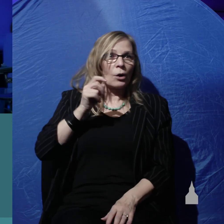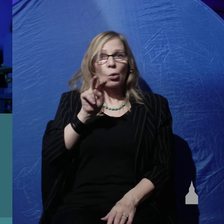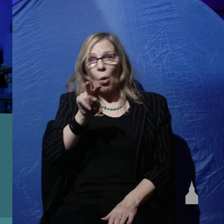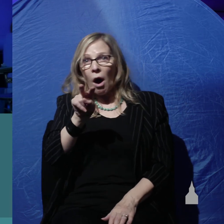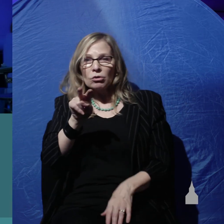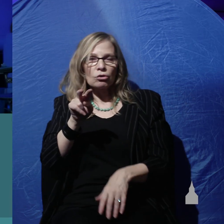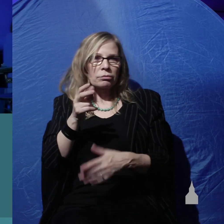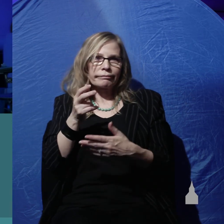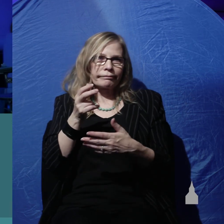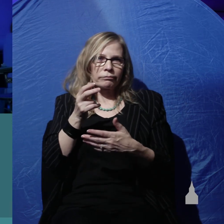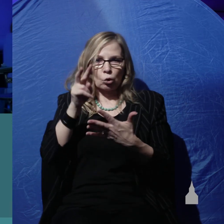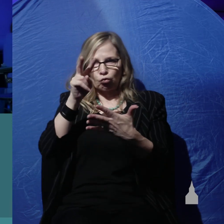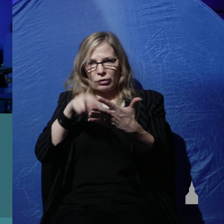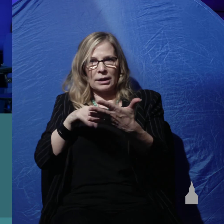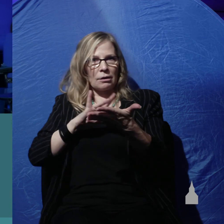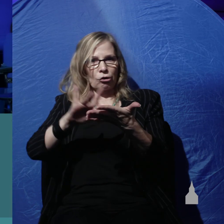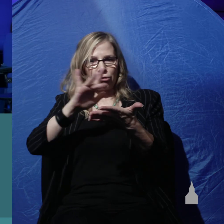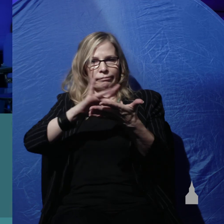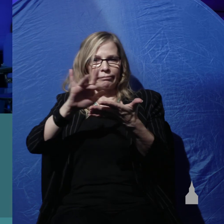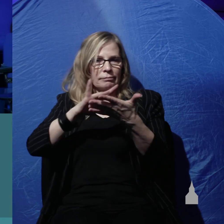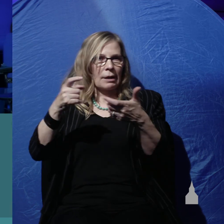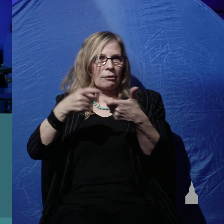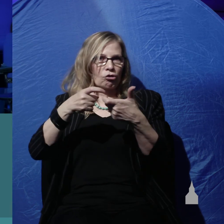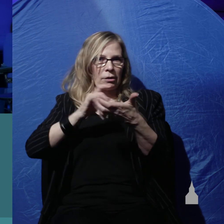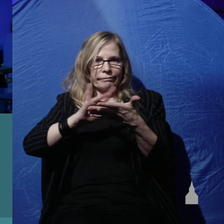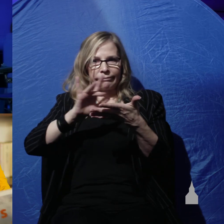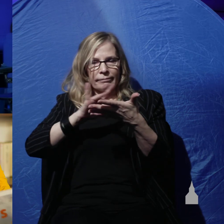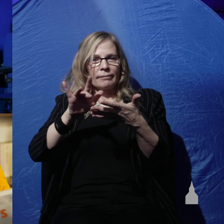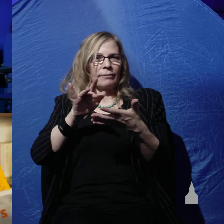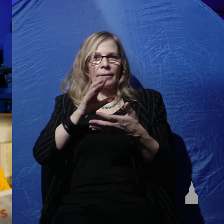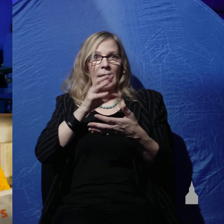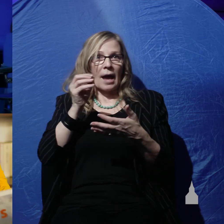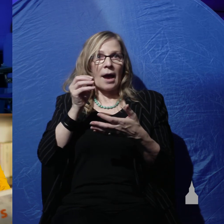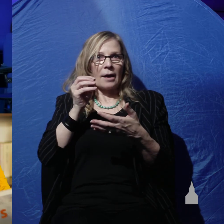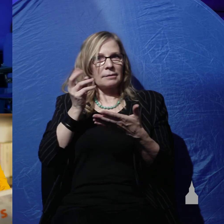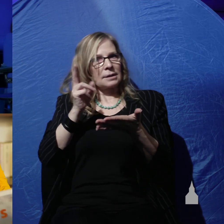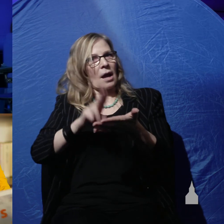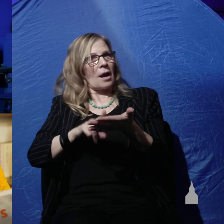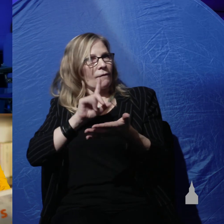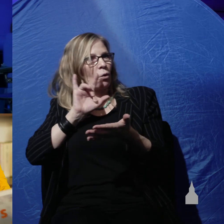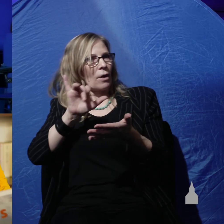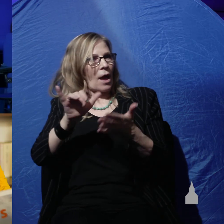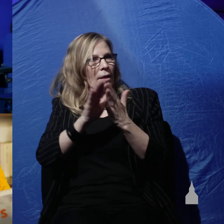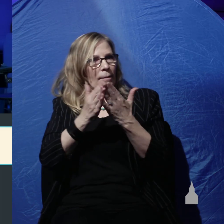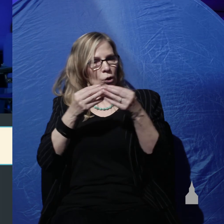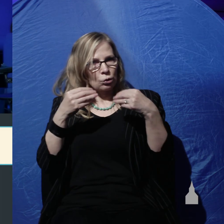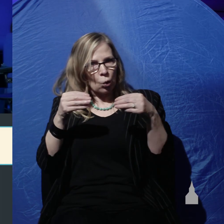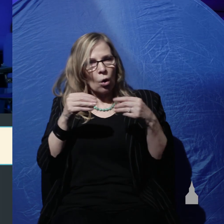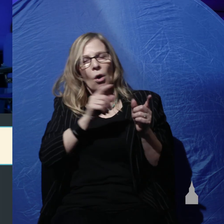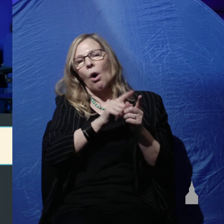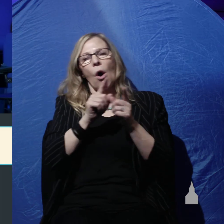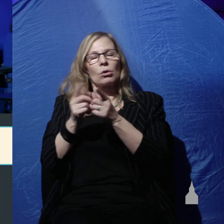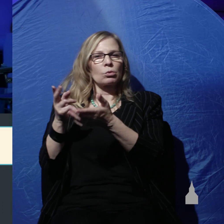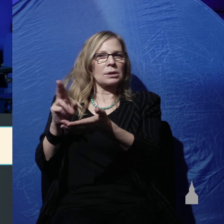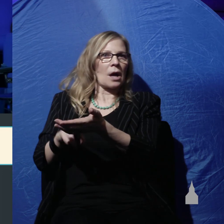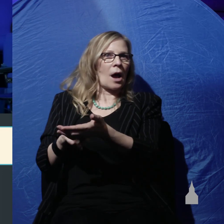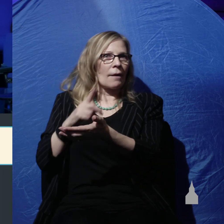read it on your on your electronic devices and you can sign up for that at the bookstore you can also sign up for our free